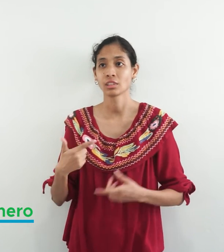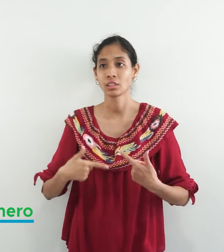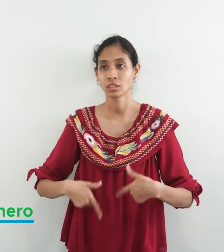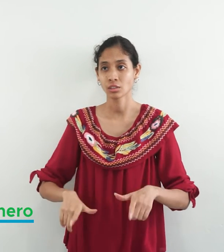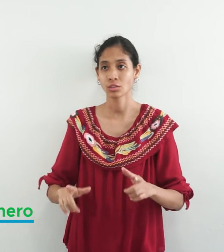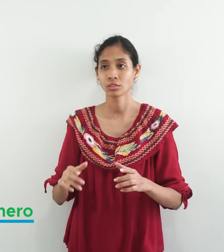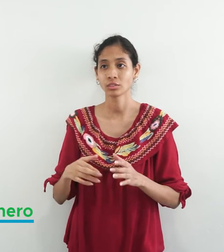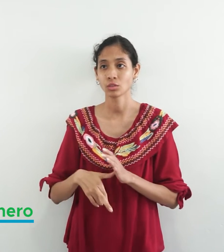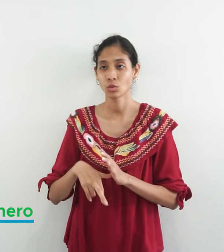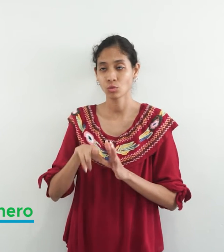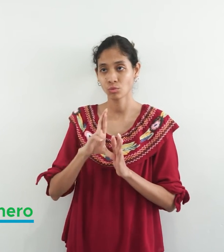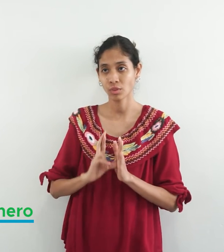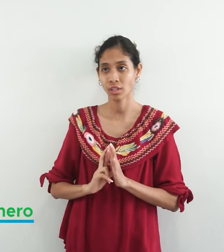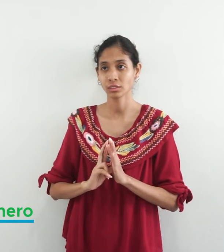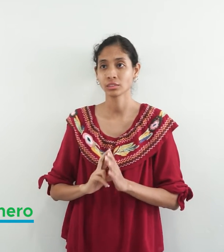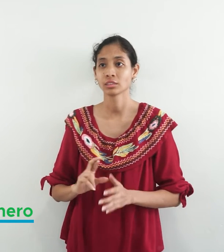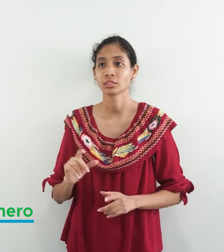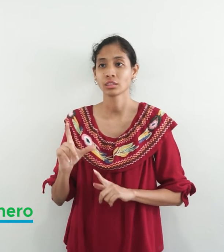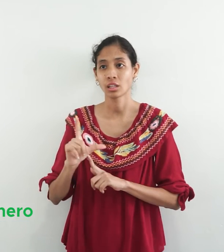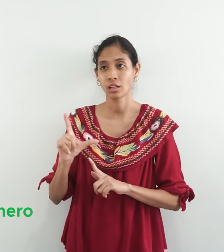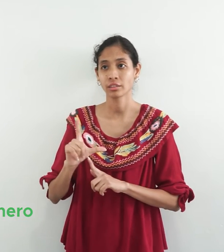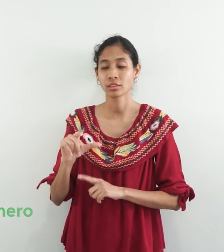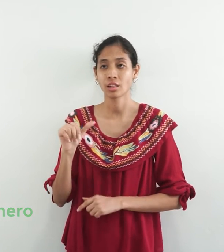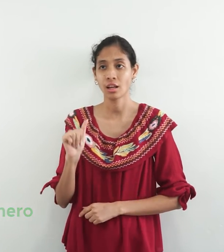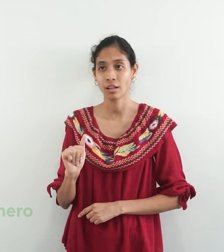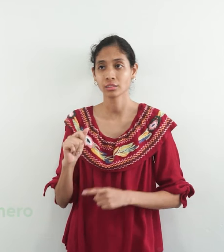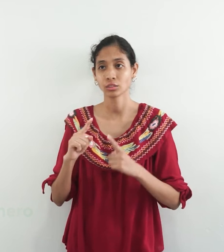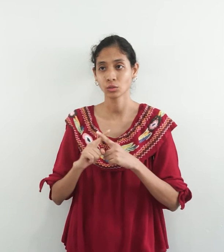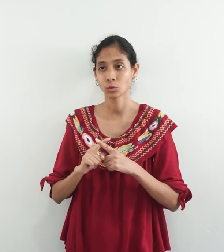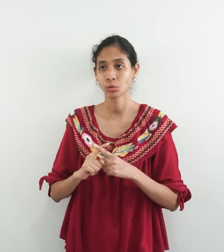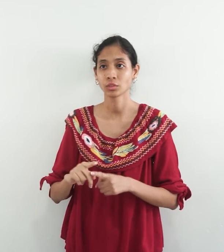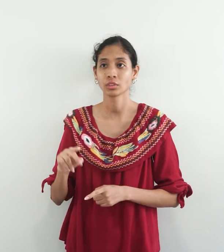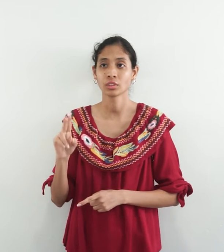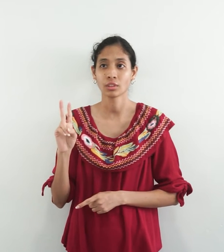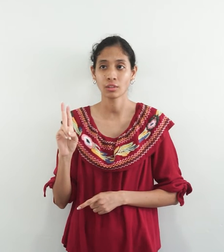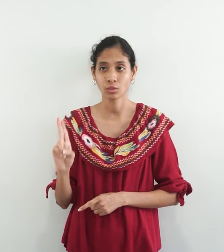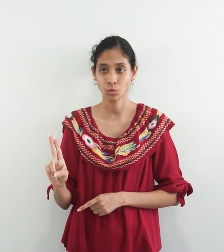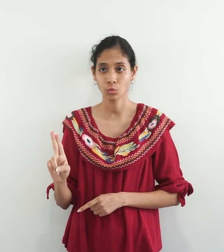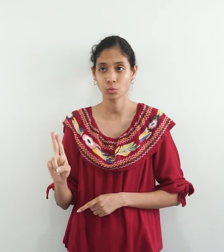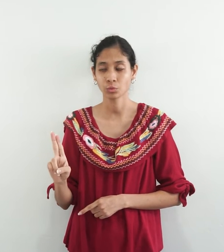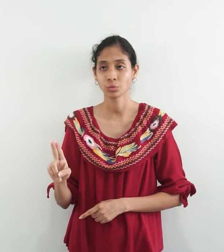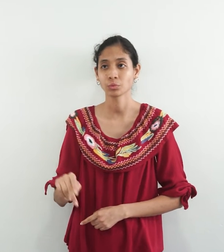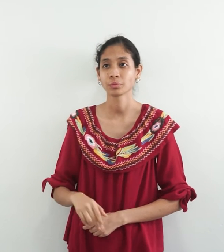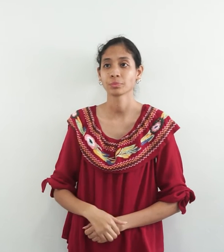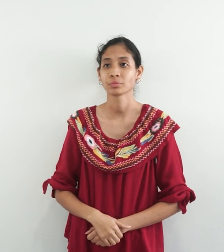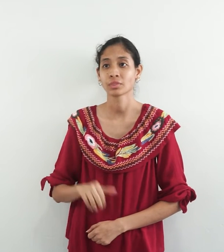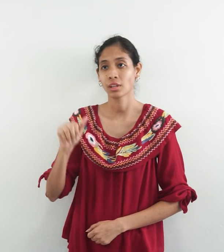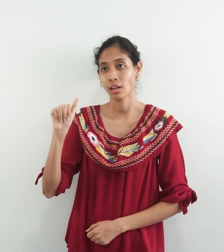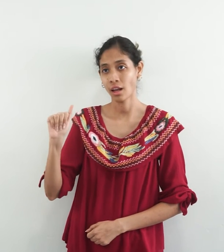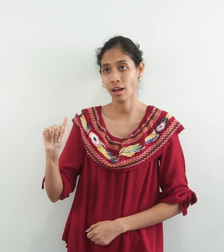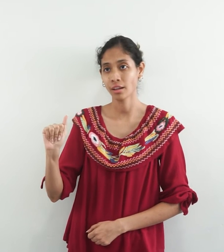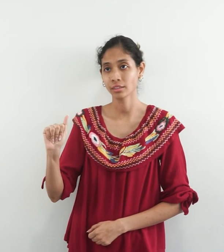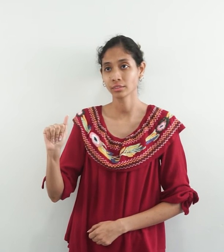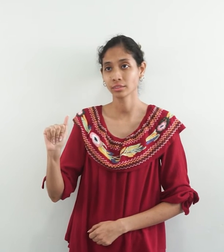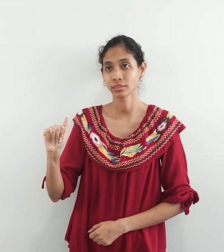letters A through to U. A, B,